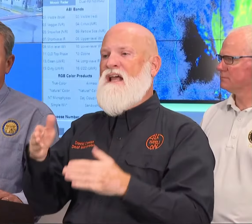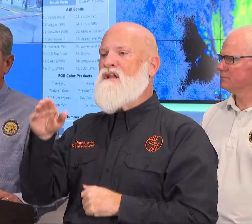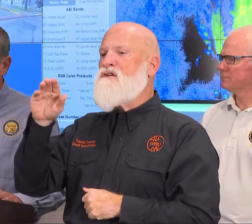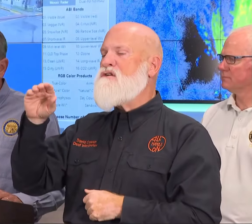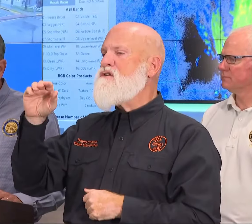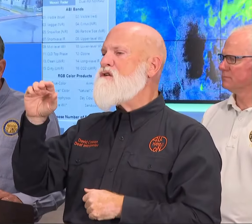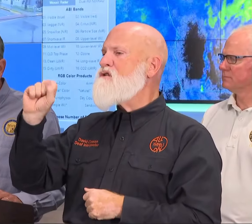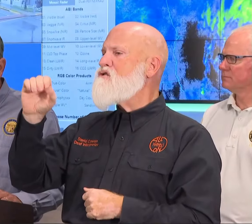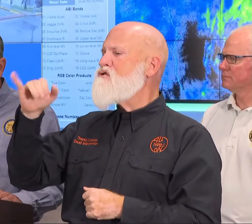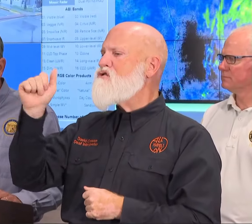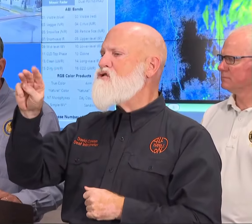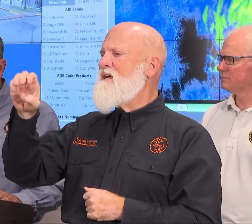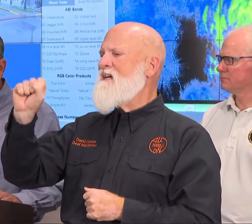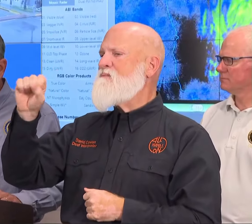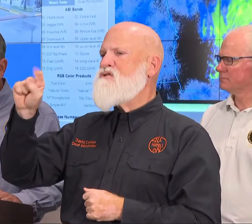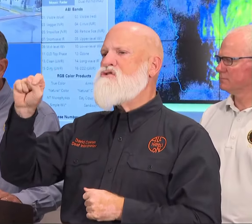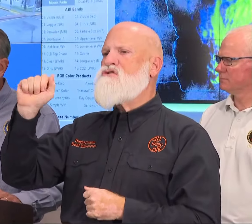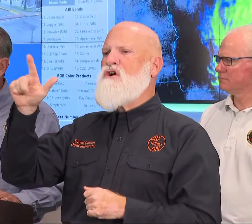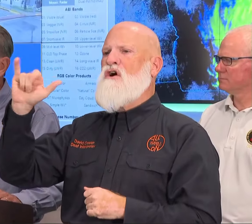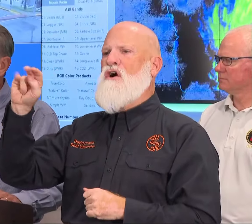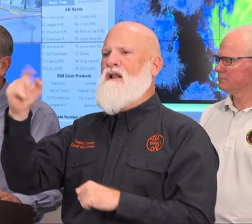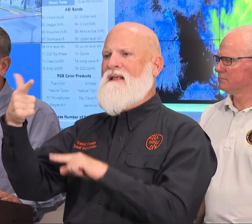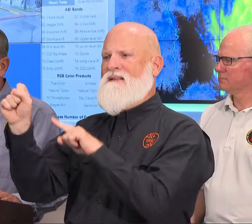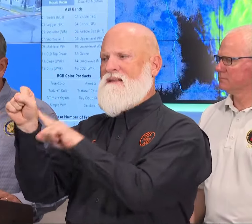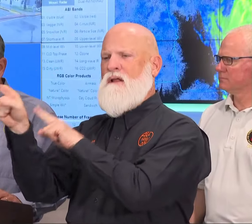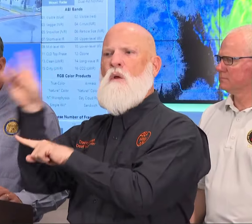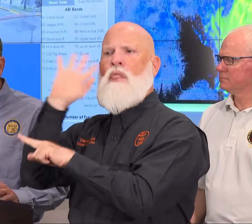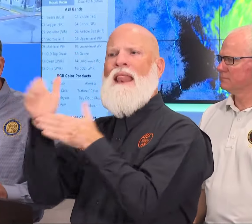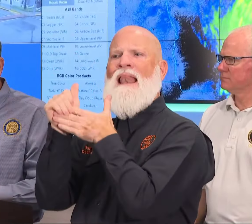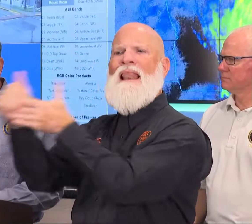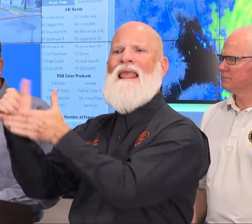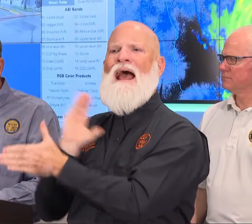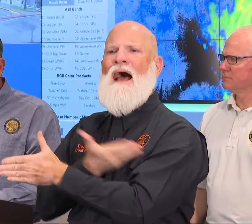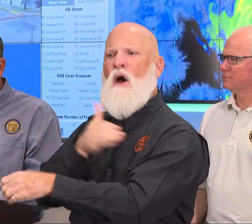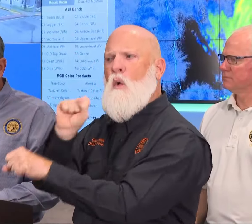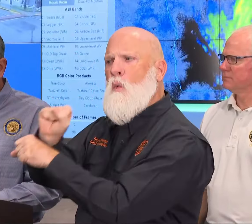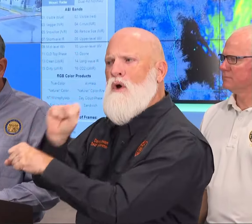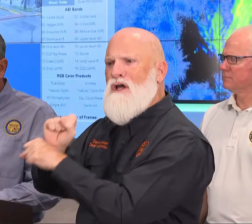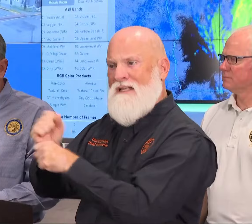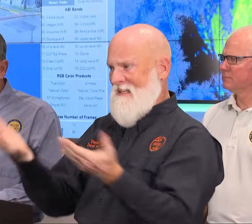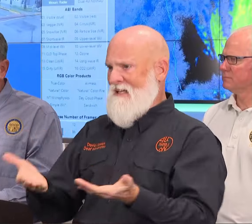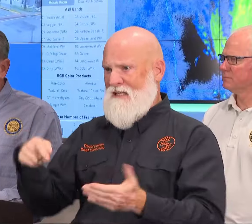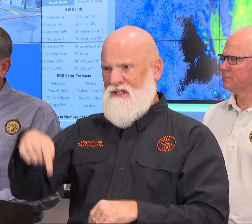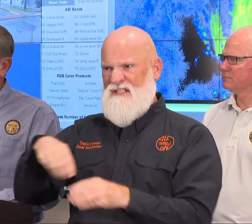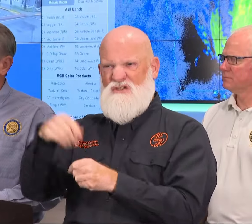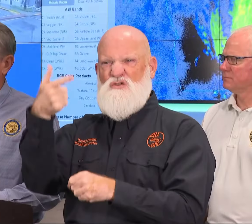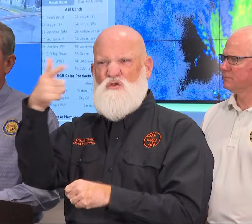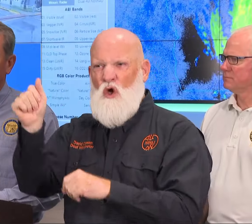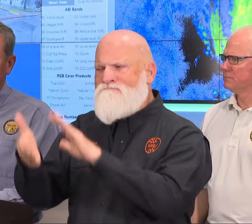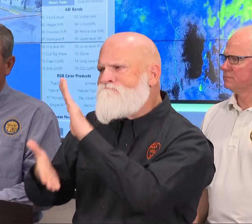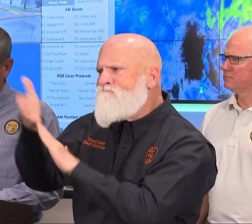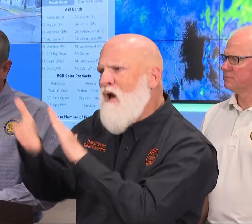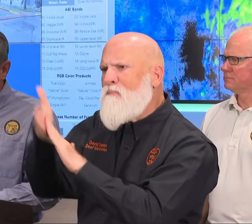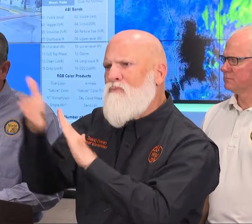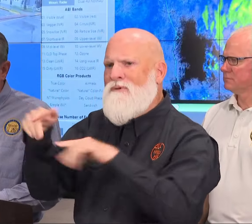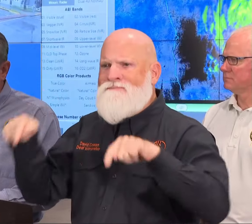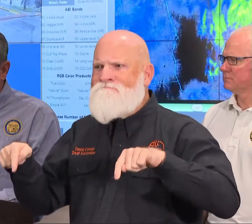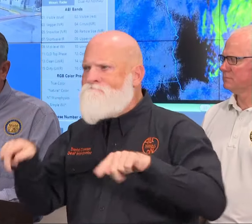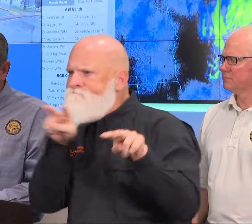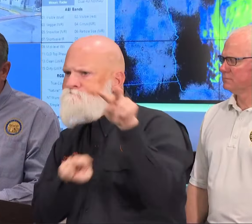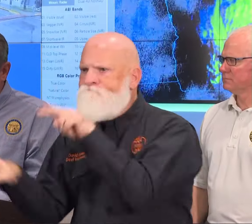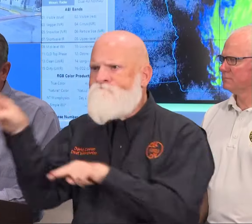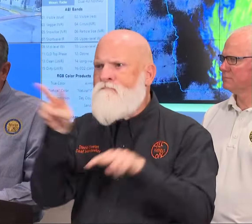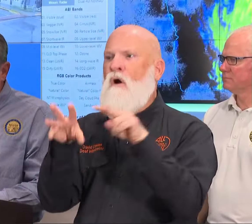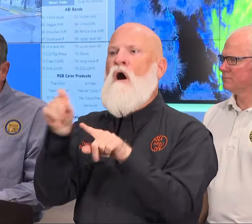efforts here at the state operations center we got the Department of Public Safety Colonel Hitchens the Georgia National Guard General